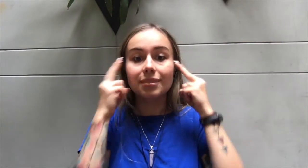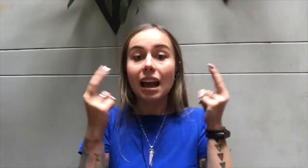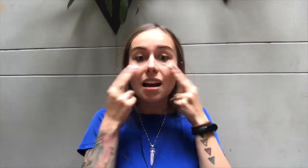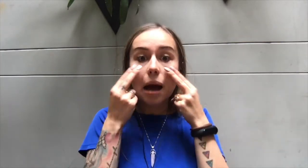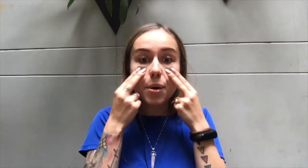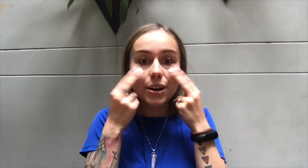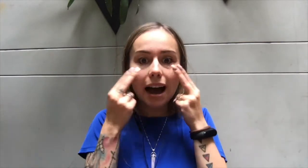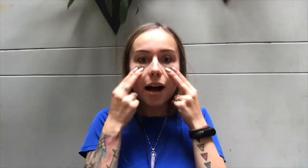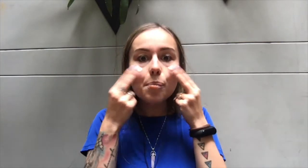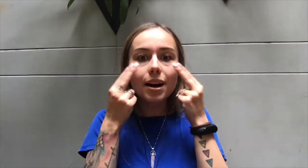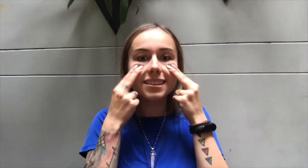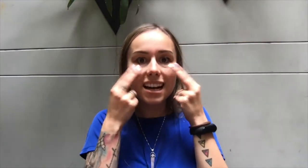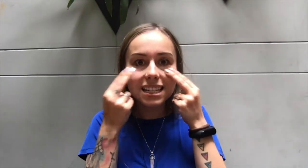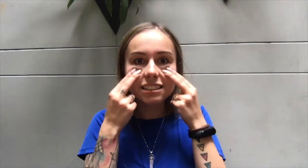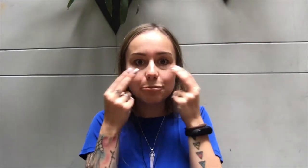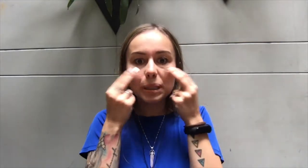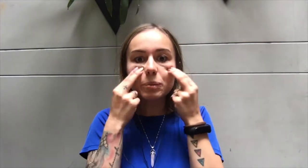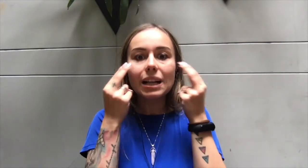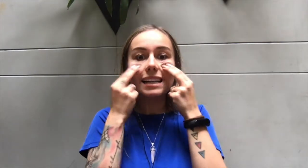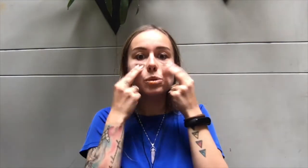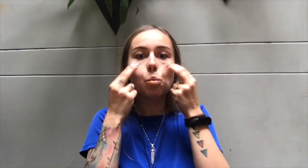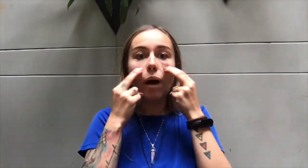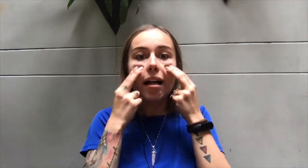I'm going to help a ton of people as well.